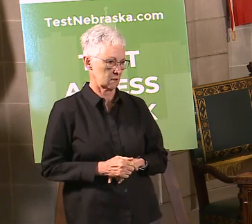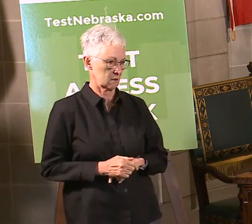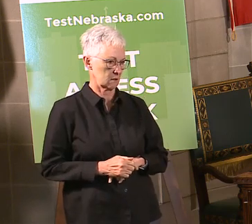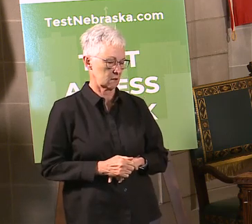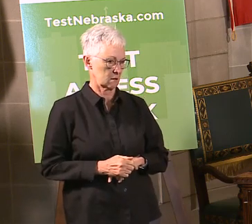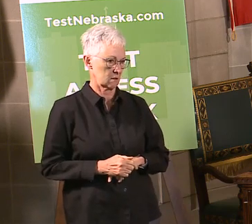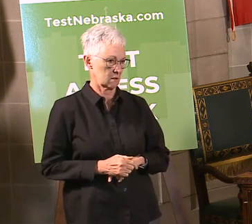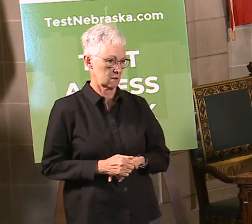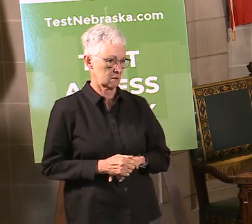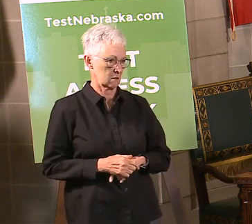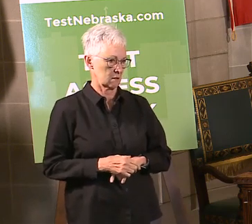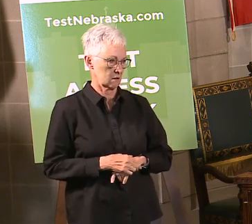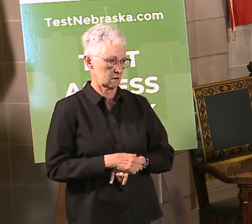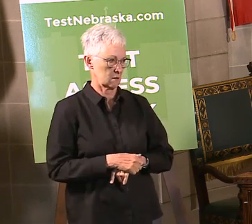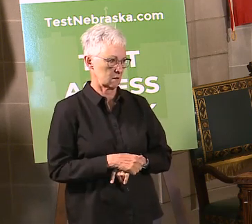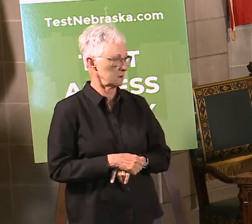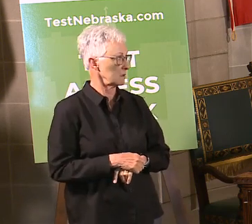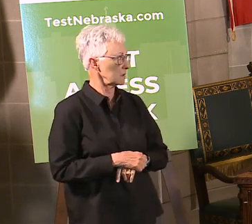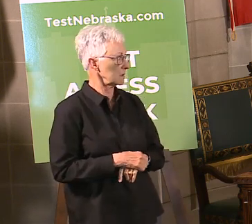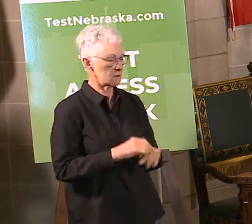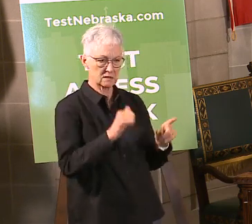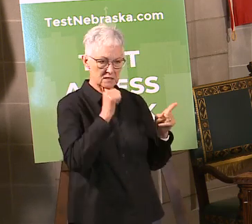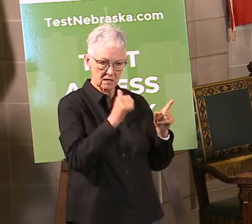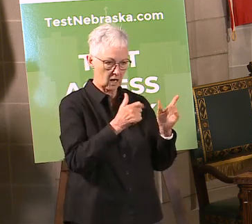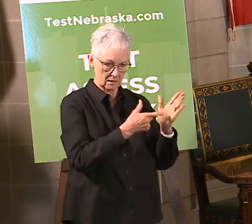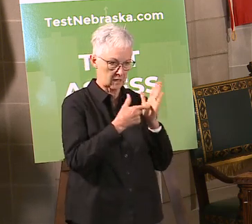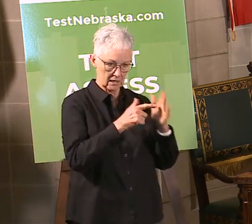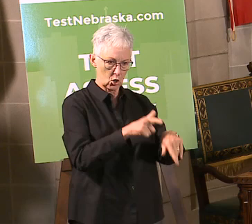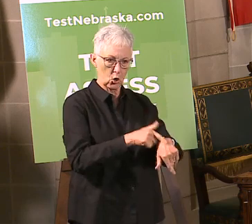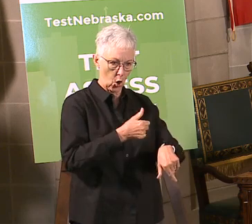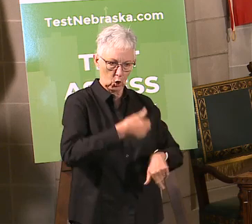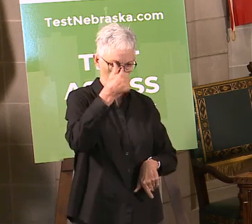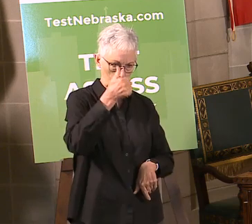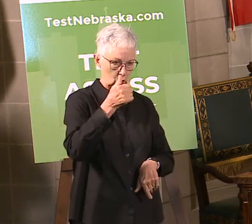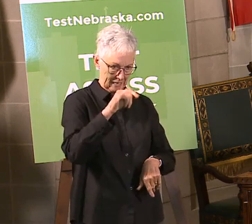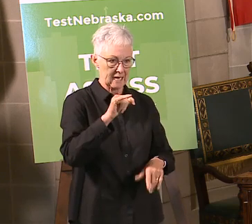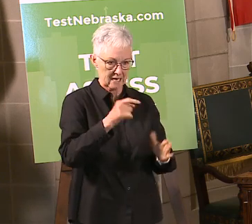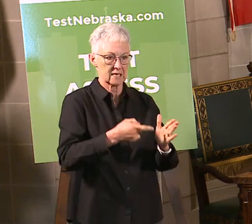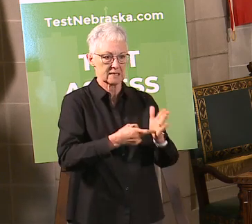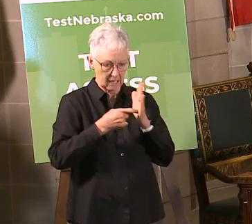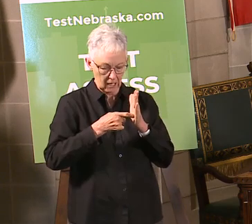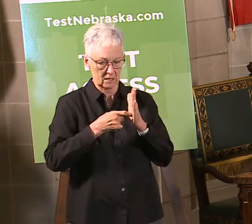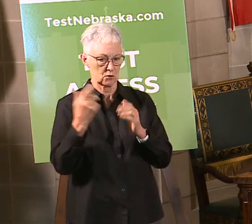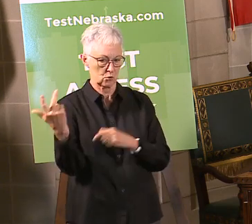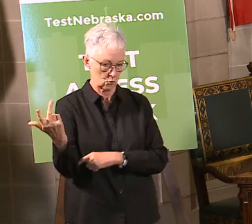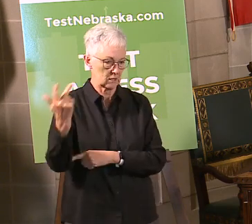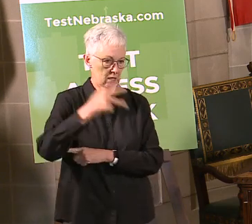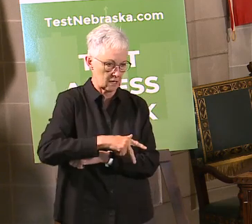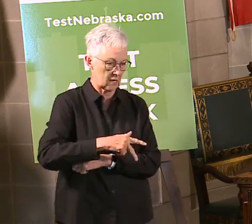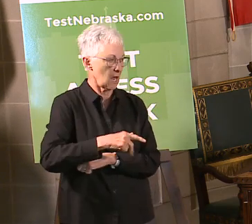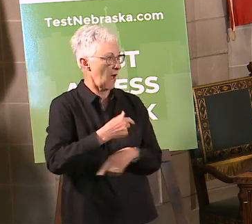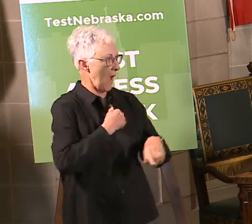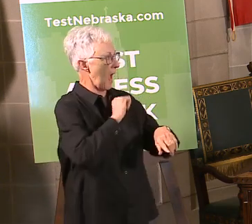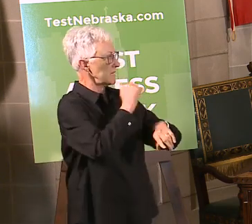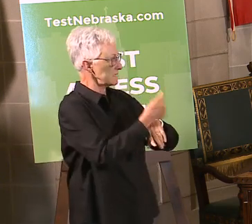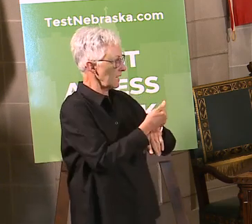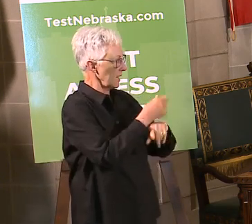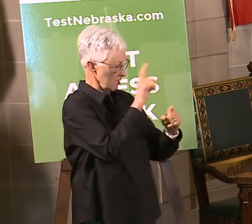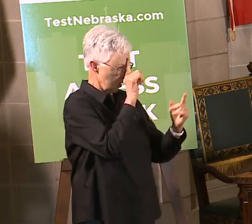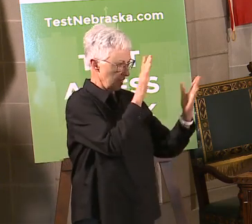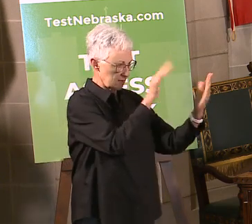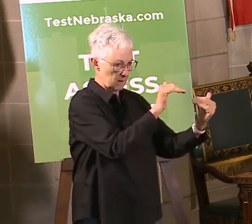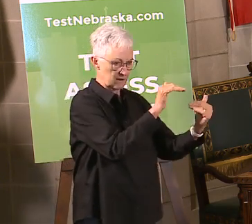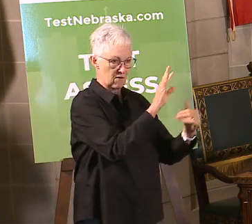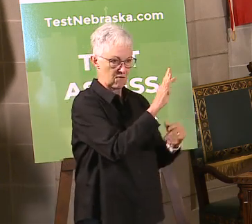longer, I guess? It's actually not taking longer, Paul. It's taking three days. That's what I'm saying. I set the expectation at 48 hours, but they said, gee, Governor,